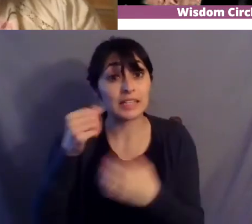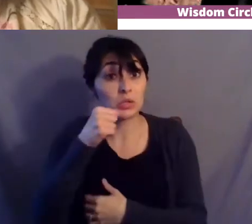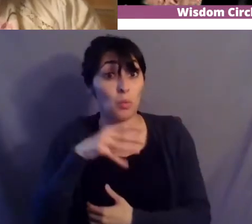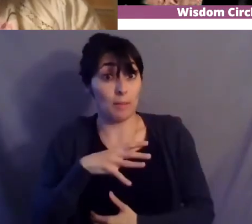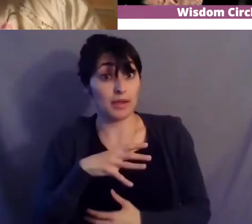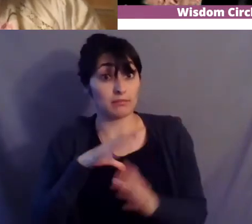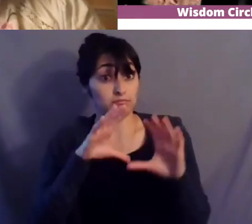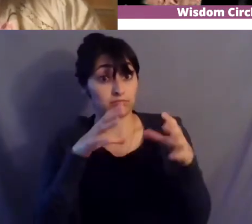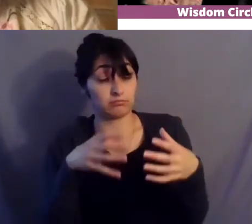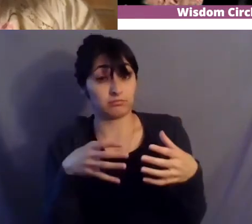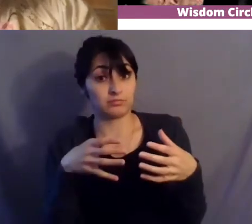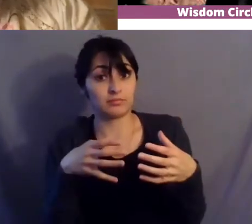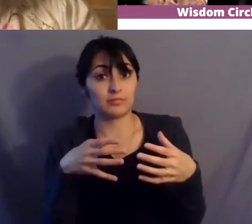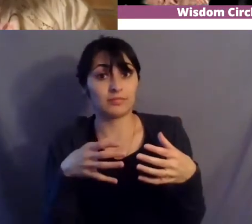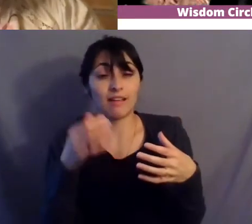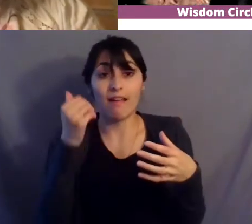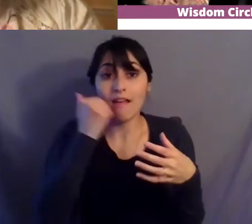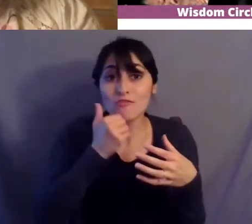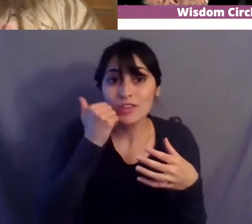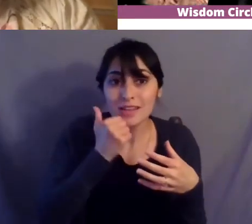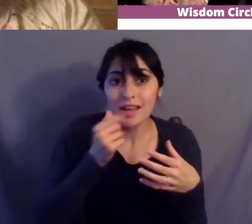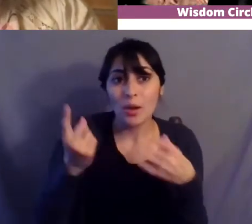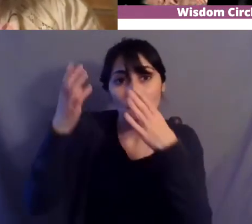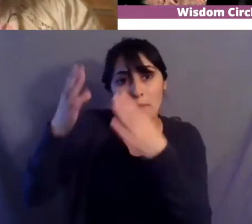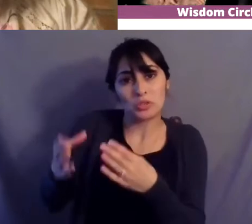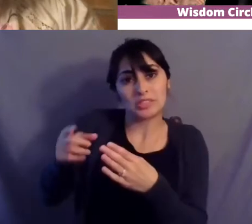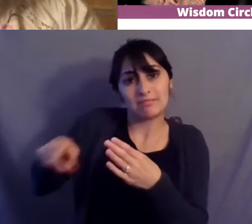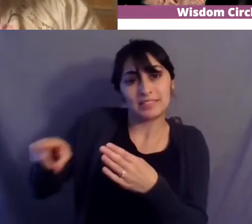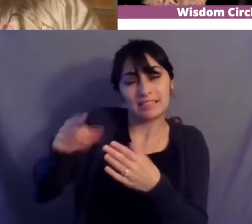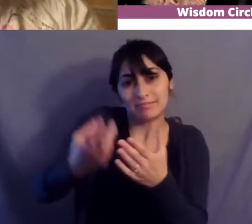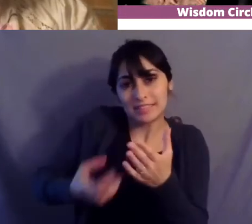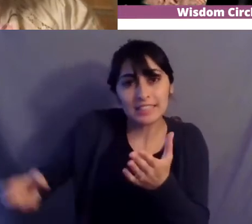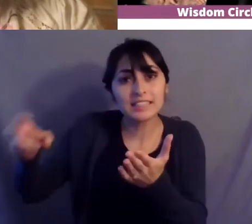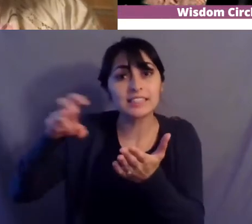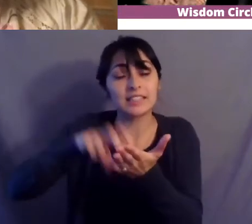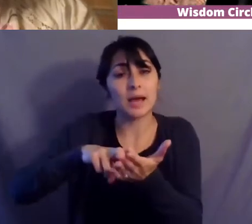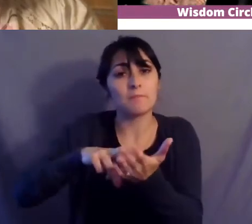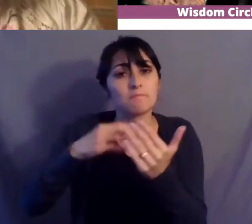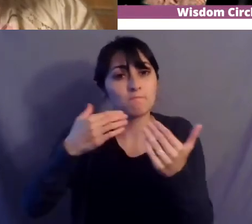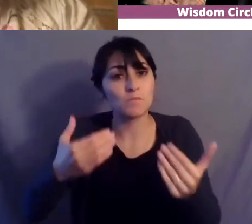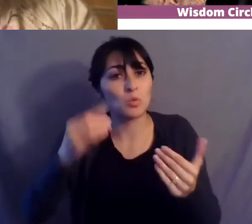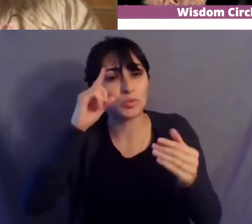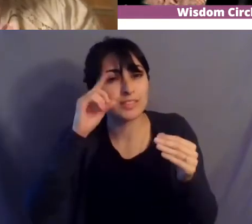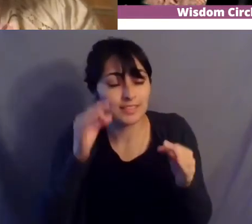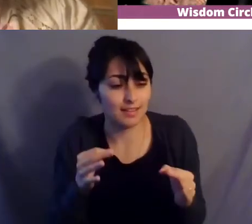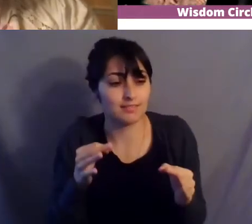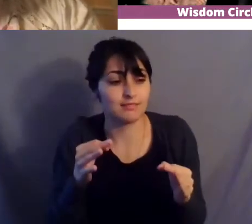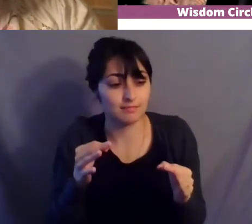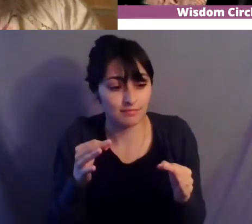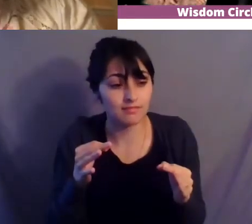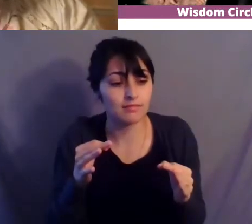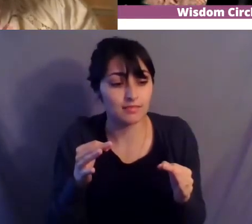somebody gets up every day and and makes a decision you know